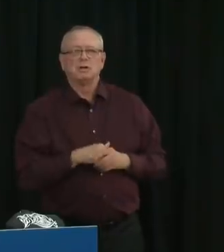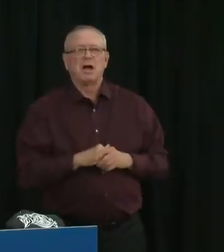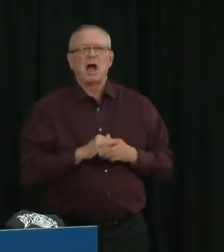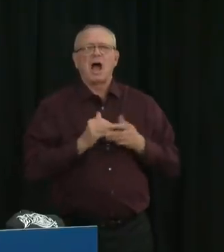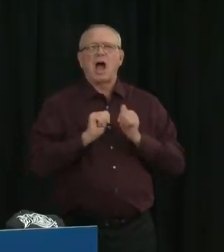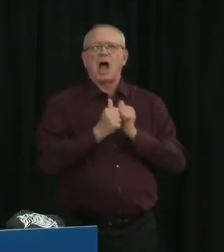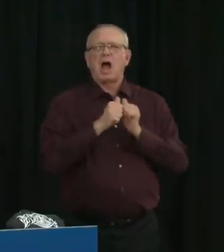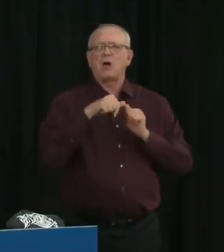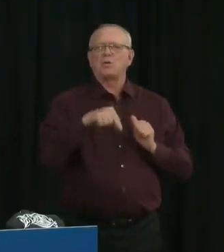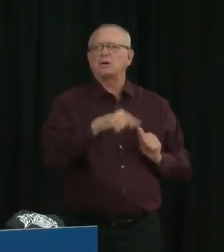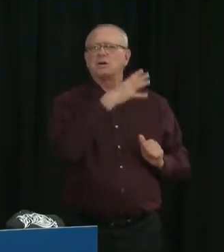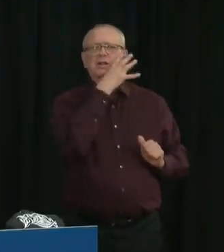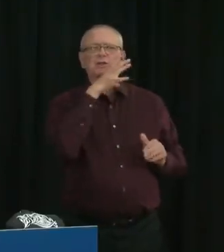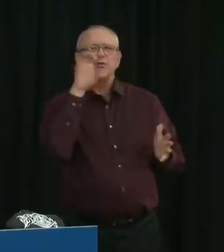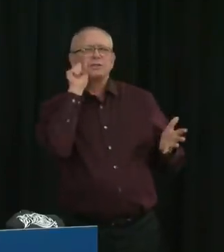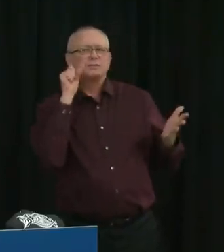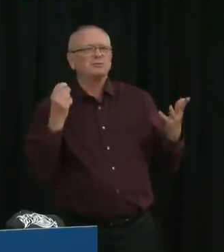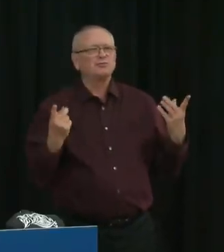year.